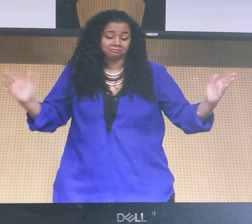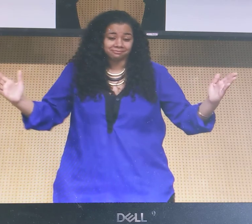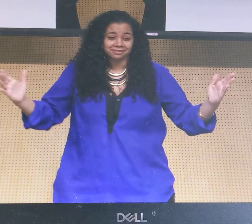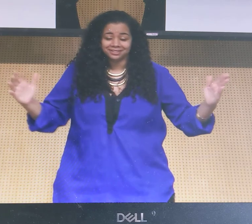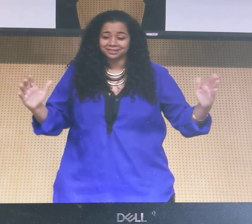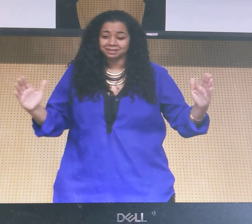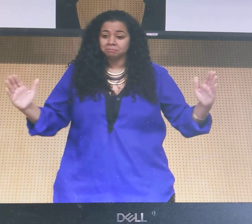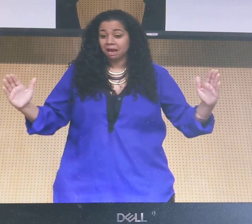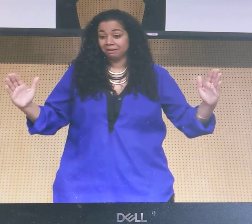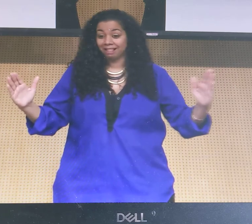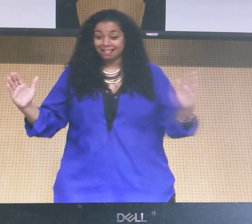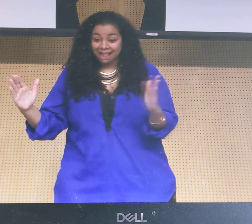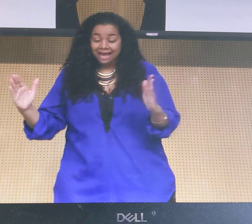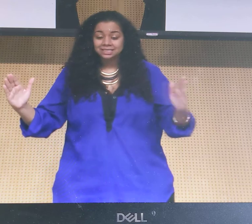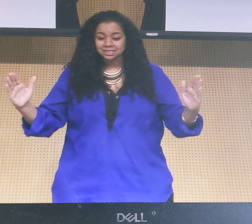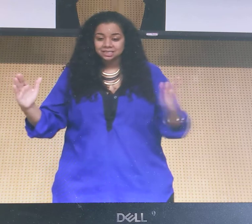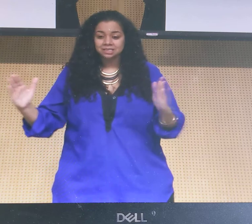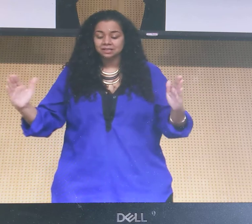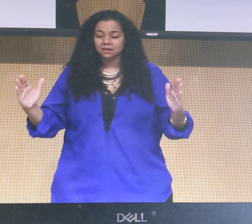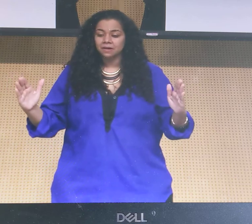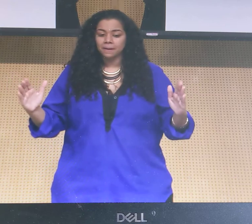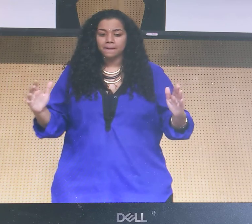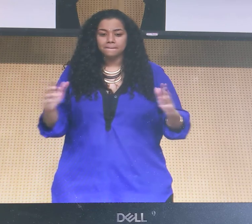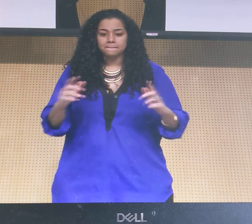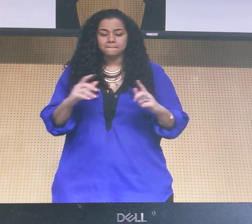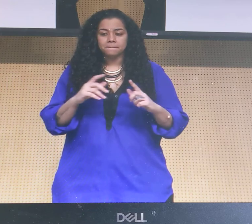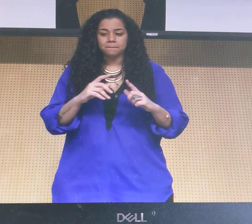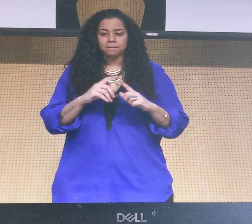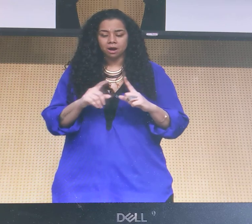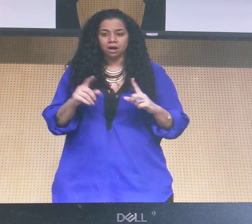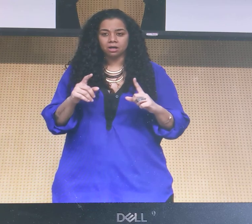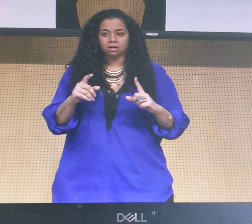I was looking at a timeline, you know, hopefully a hundred years, maybe less.